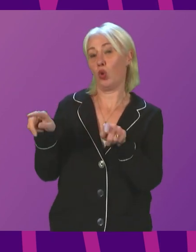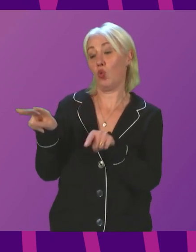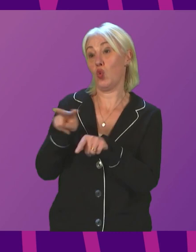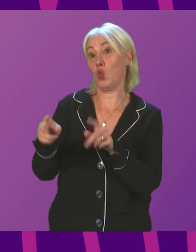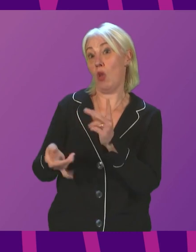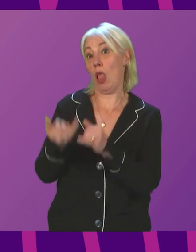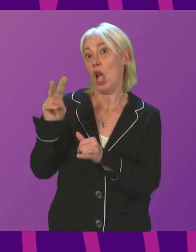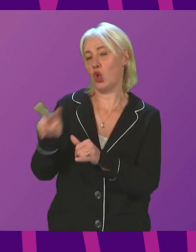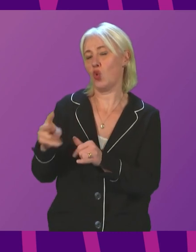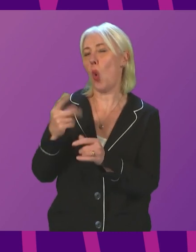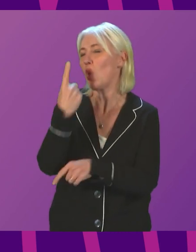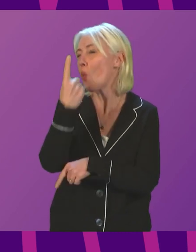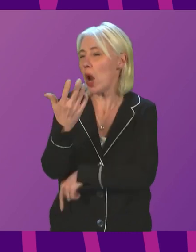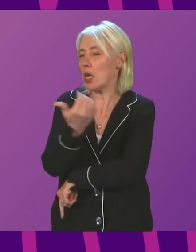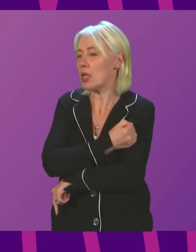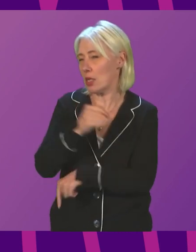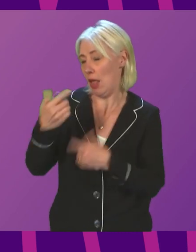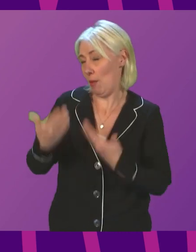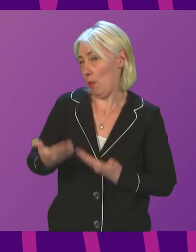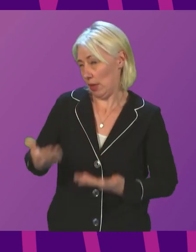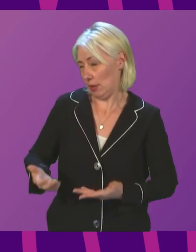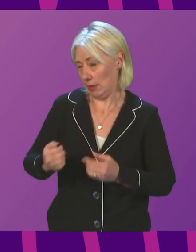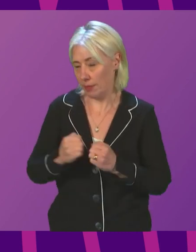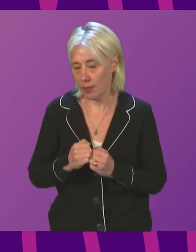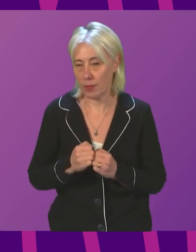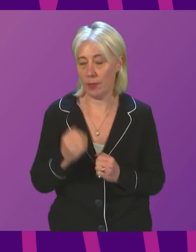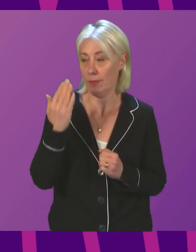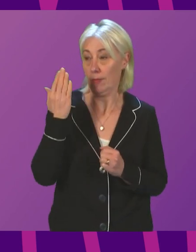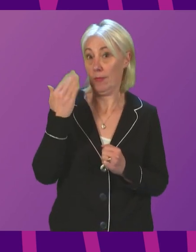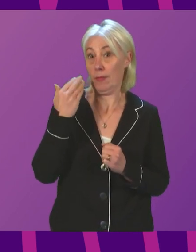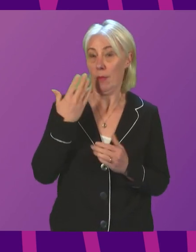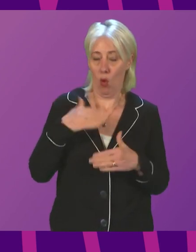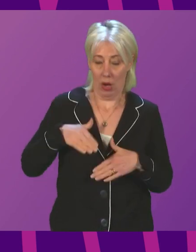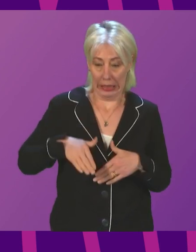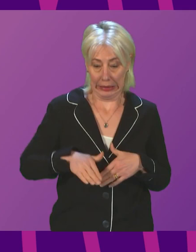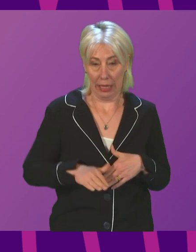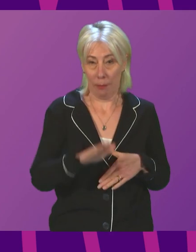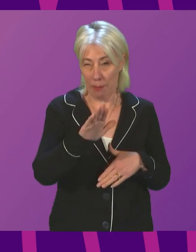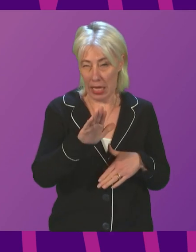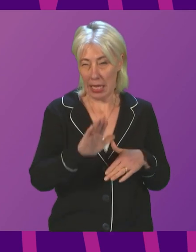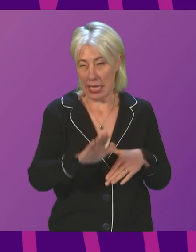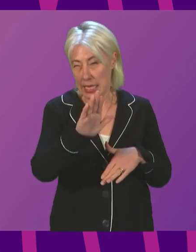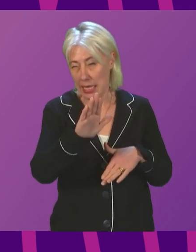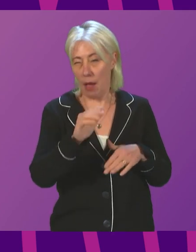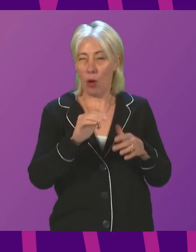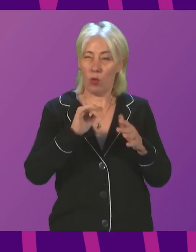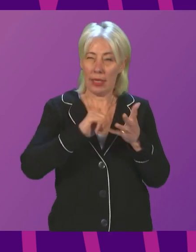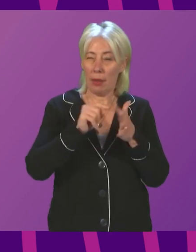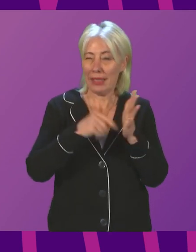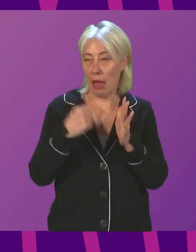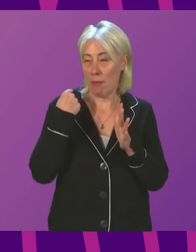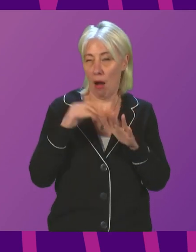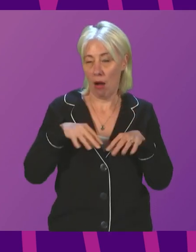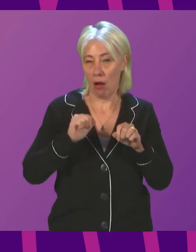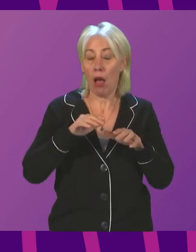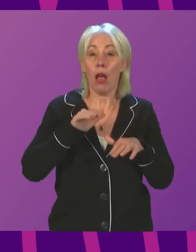this stage. Presiding officer, after the most recent peak in new cases at around the start of September, the spread of the